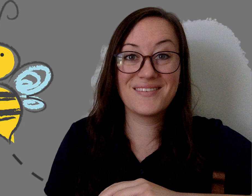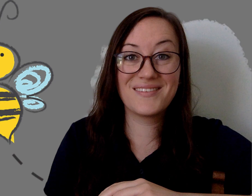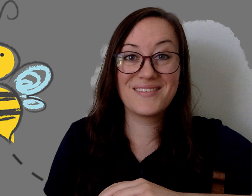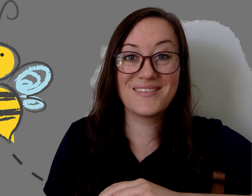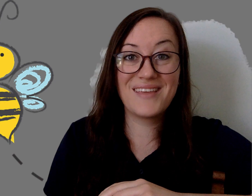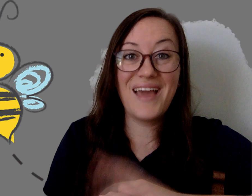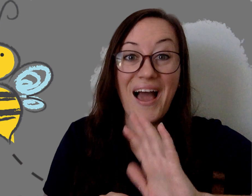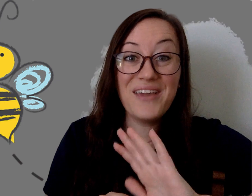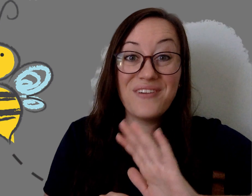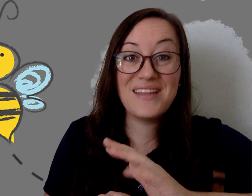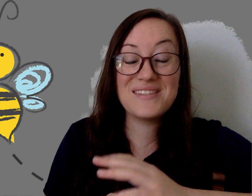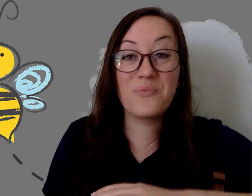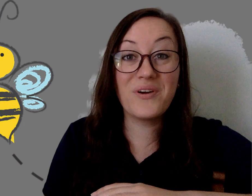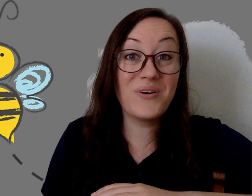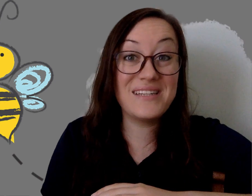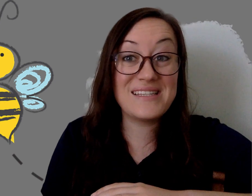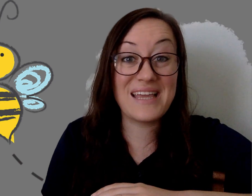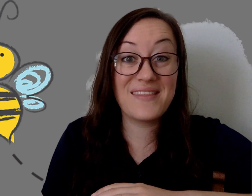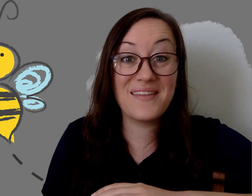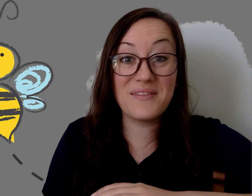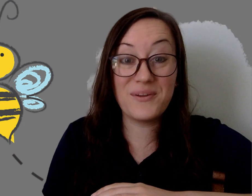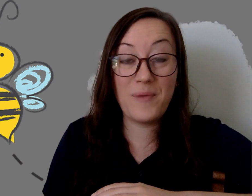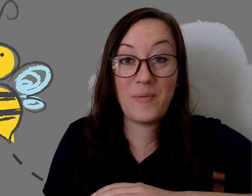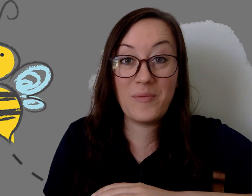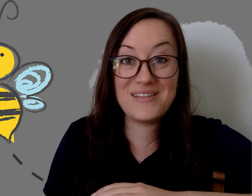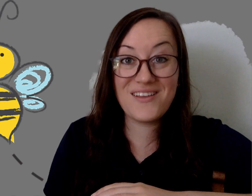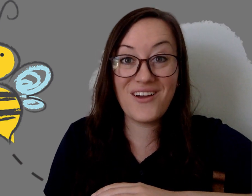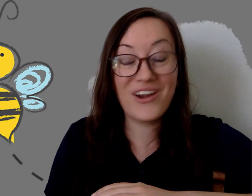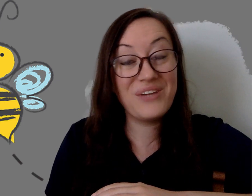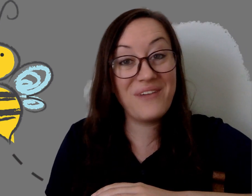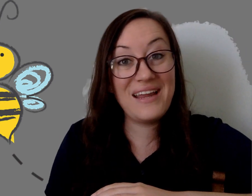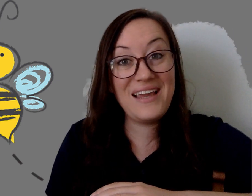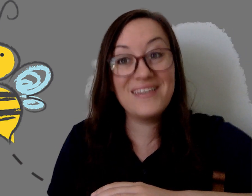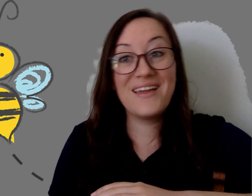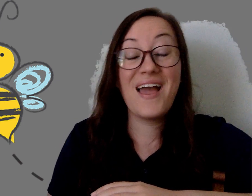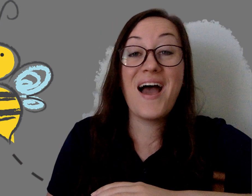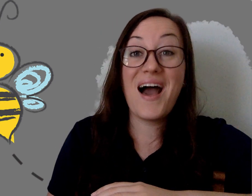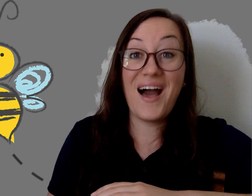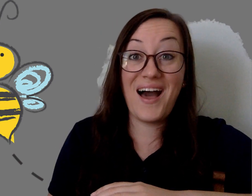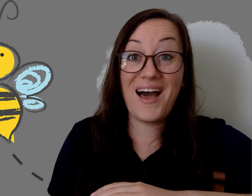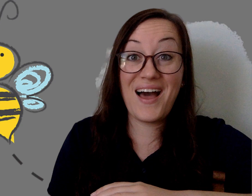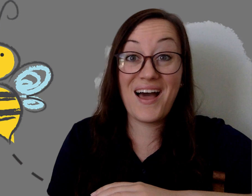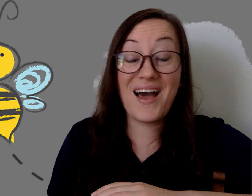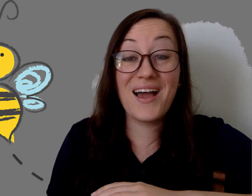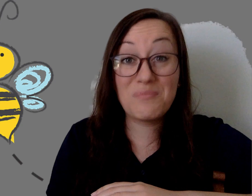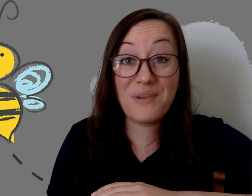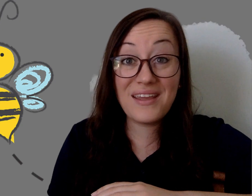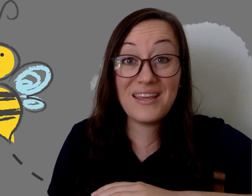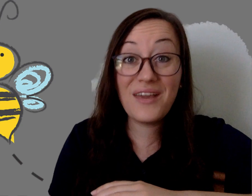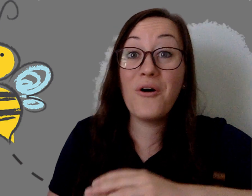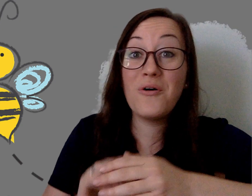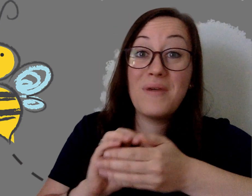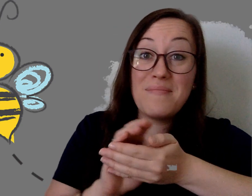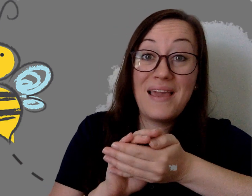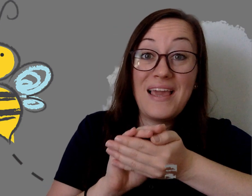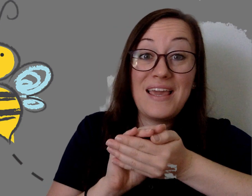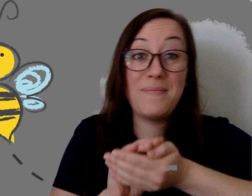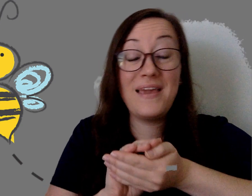hi friends we're going to sing the little bumblebee song are you ready I'm bringing home my baby